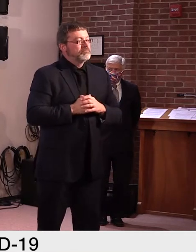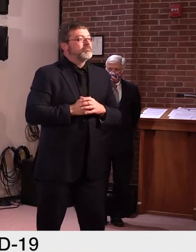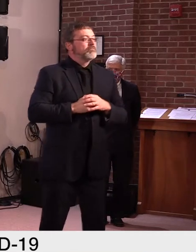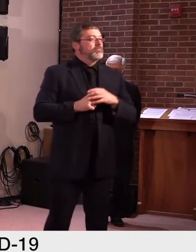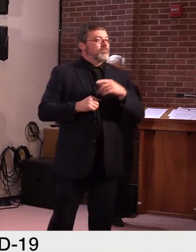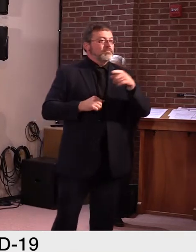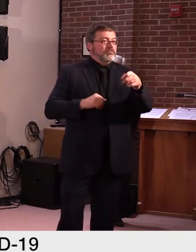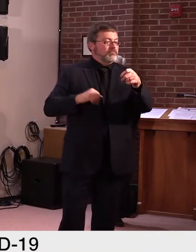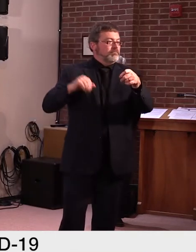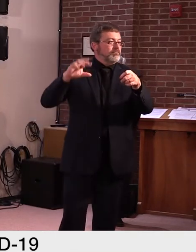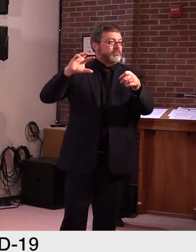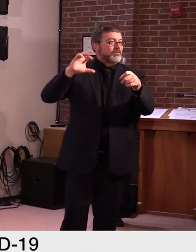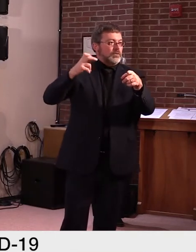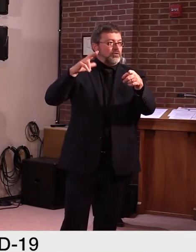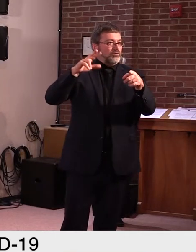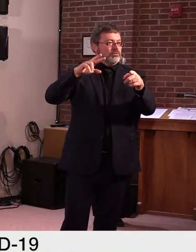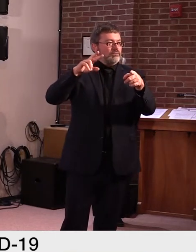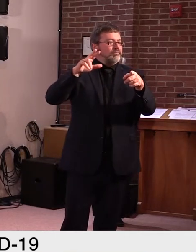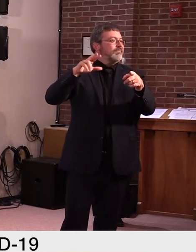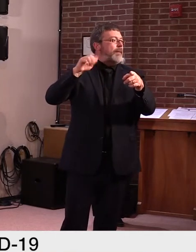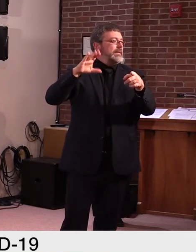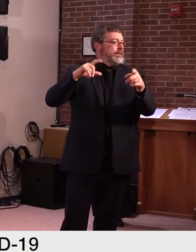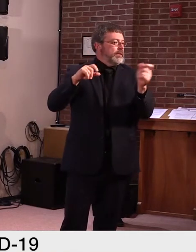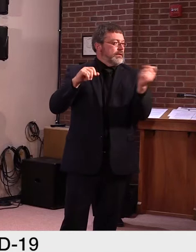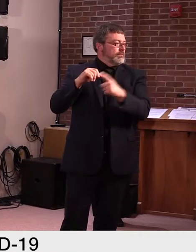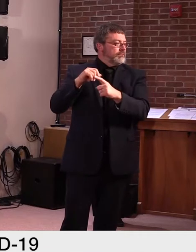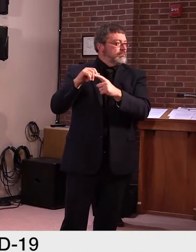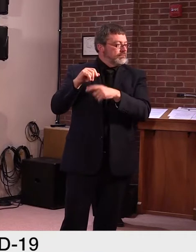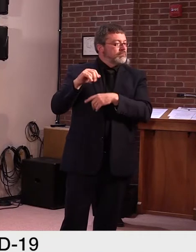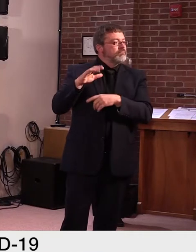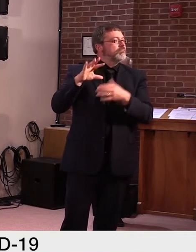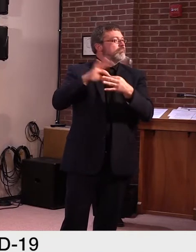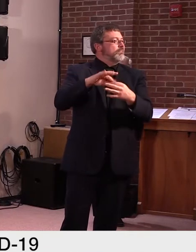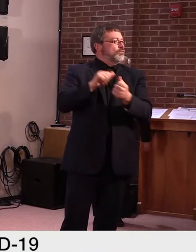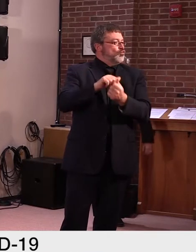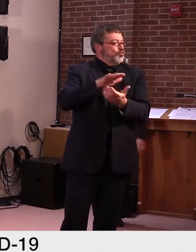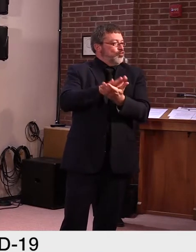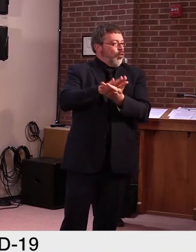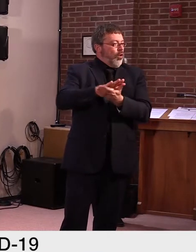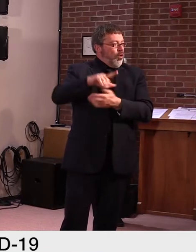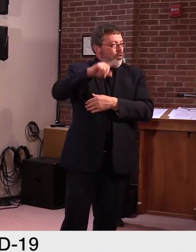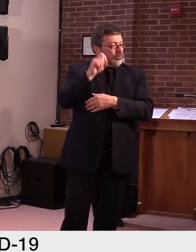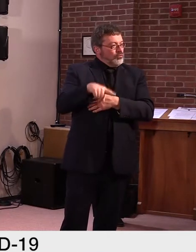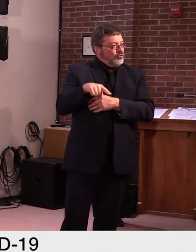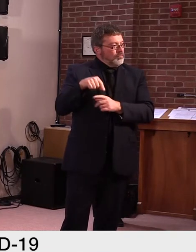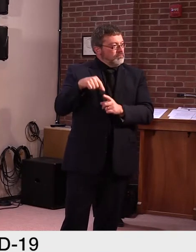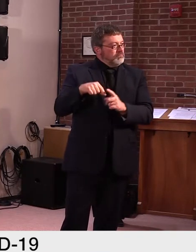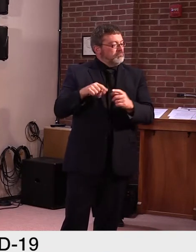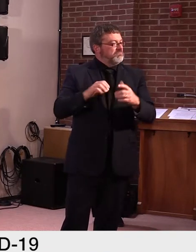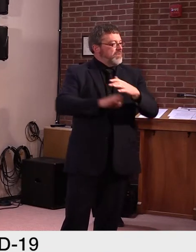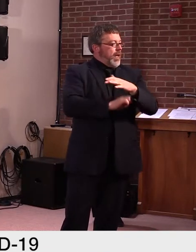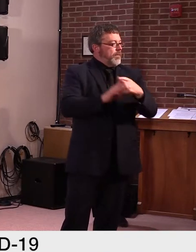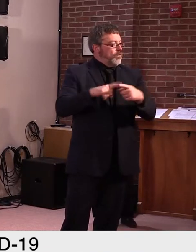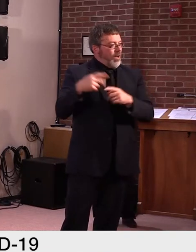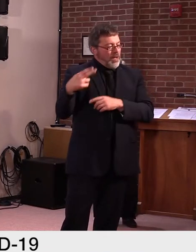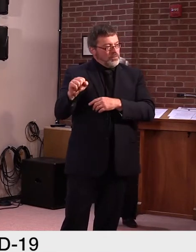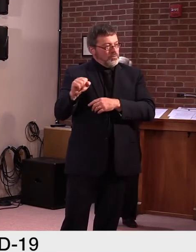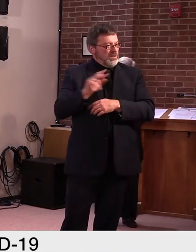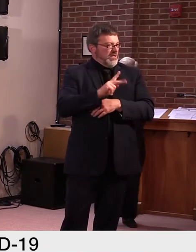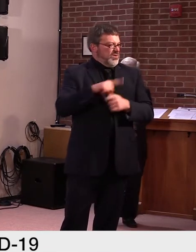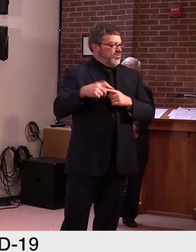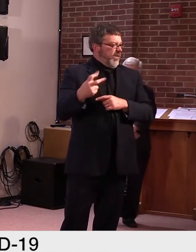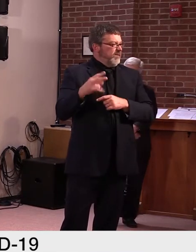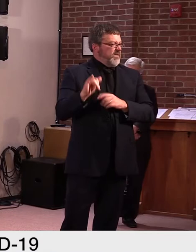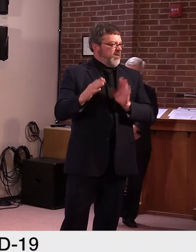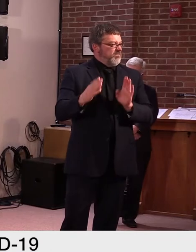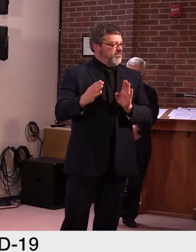uh, with the plans. Do you see, uh, an acceleration of, uh, these schools going to, uh, you know, more, more in